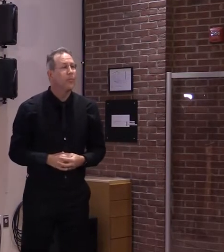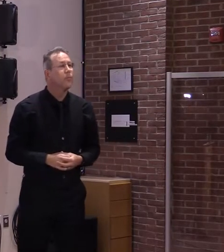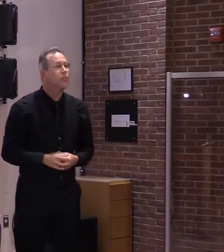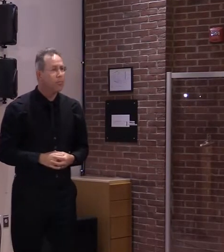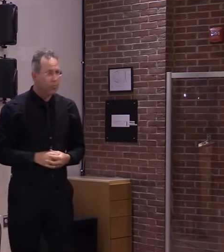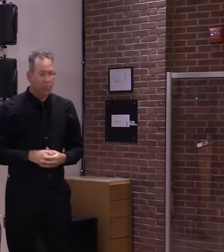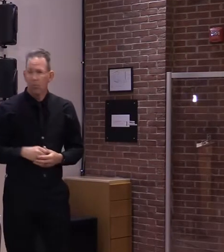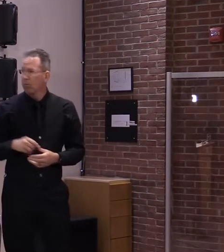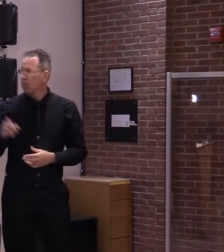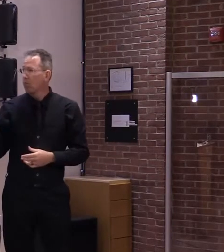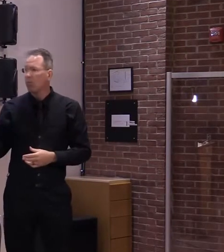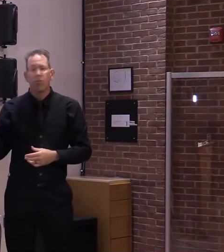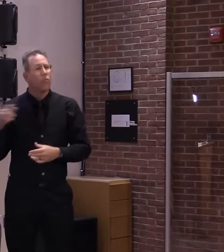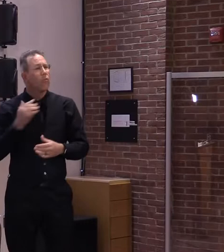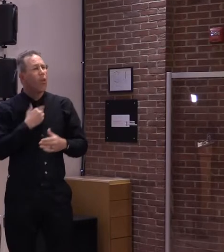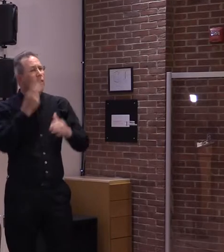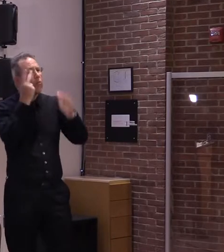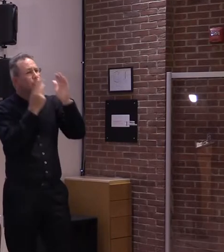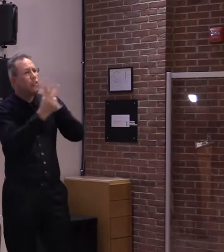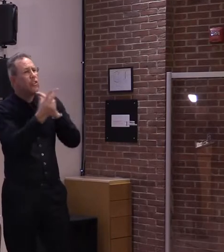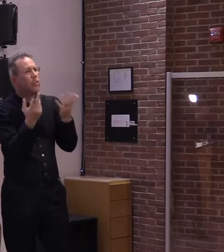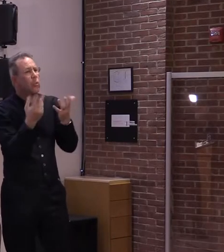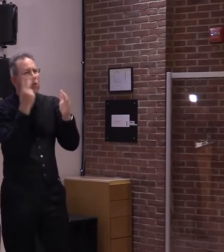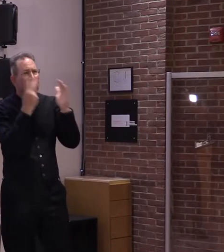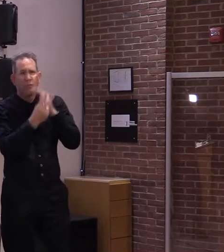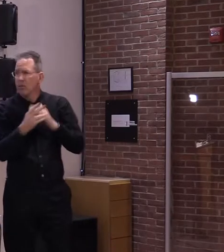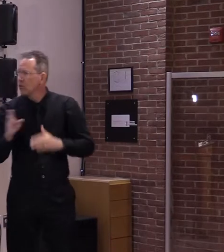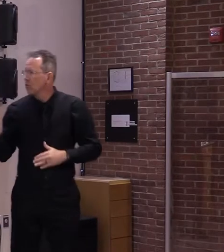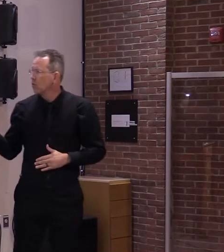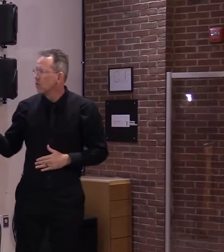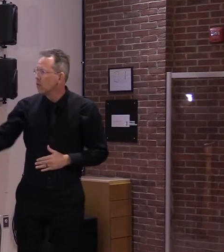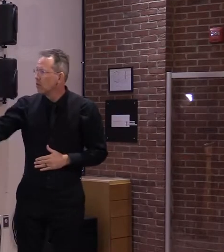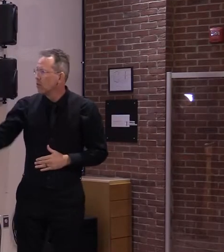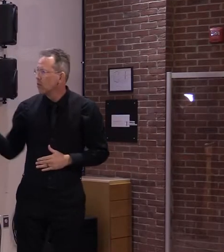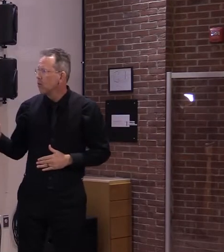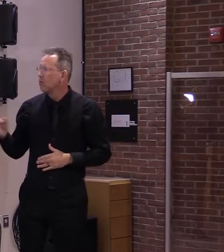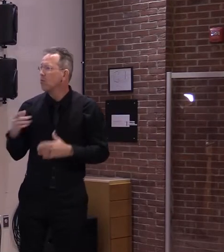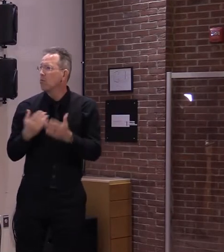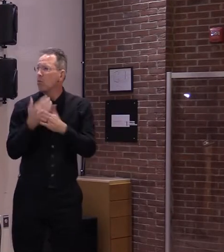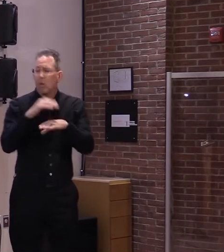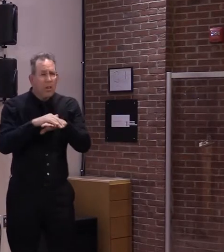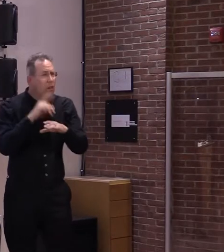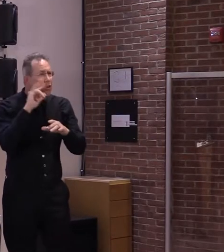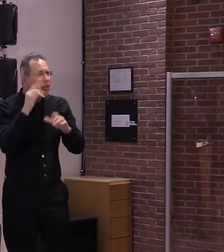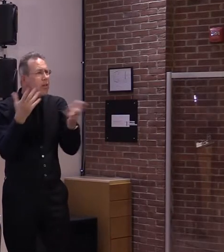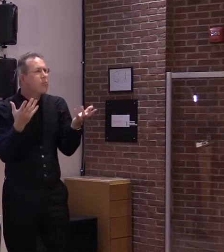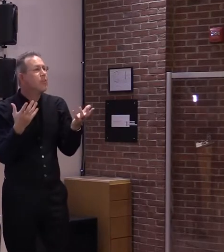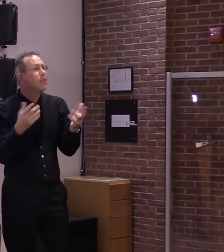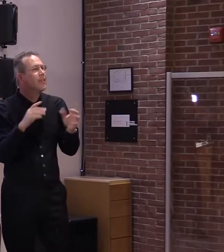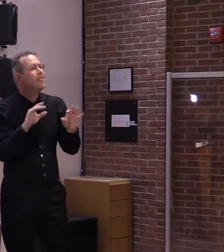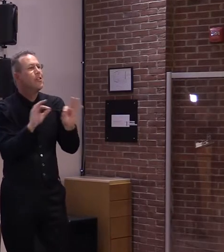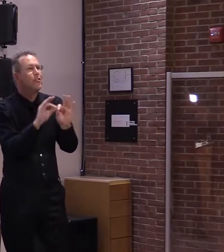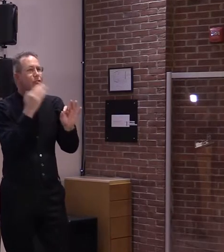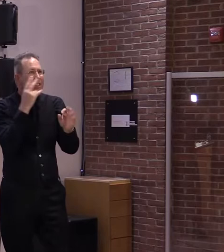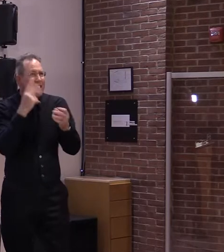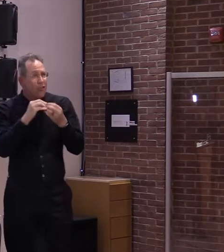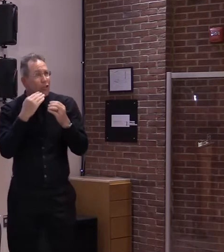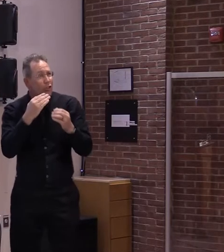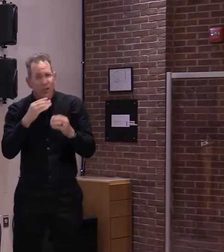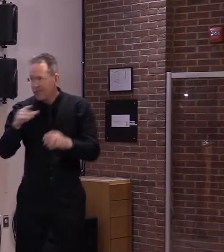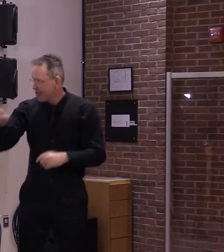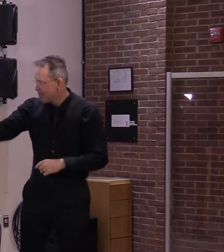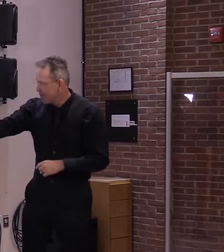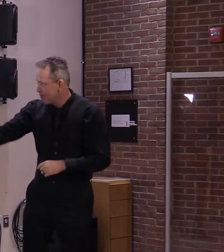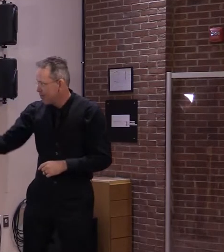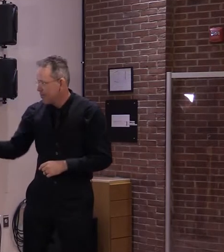With the recent favorable trends, our updated modeling forecasts a very optimistic outlook for the weeks ahead. With